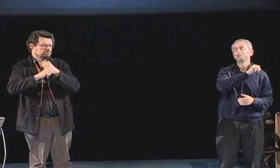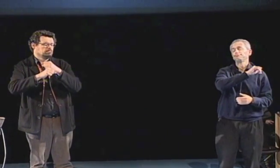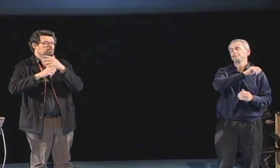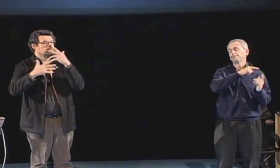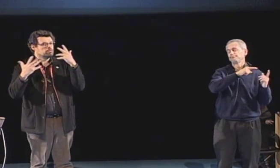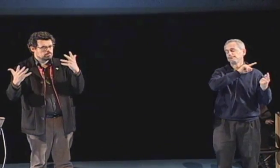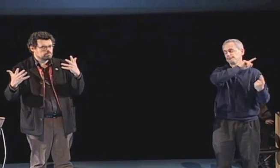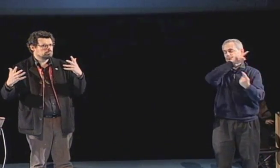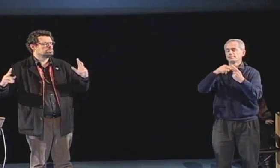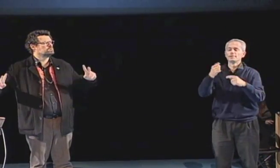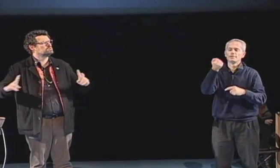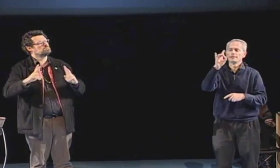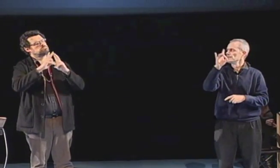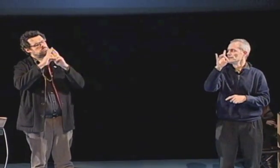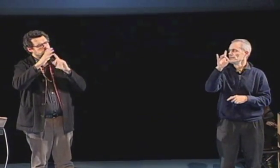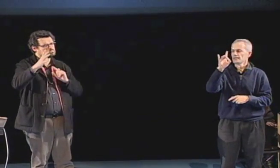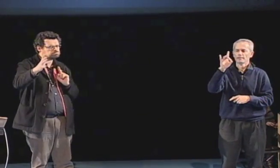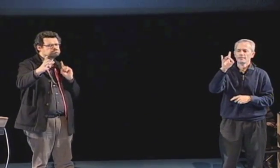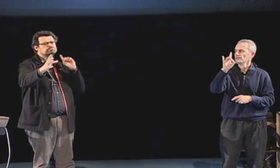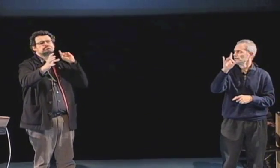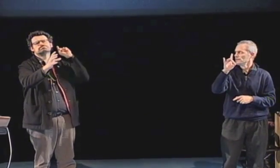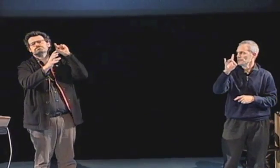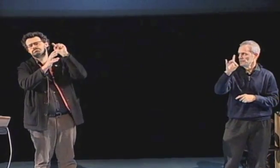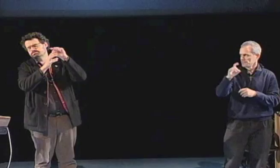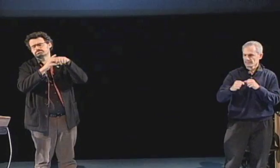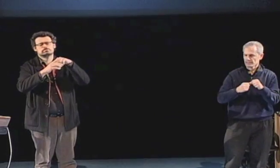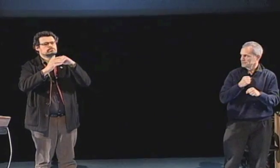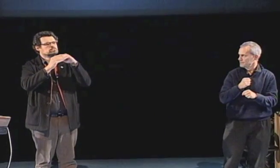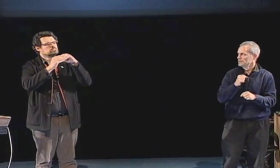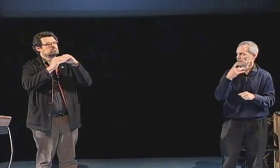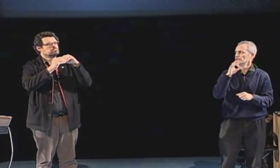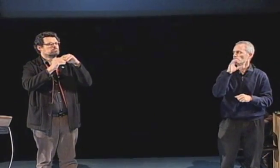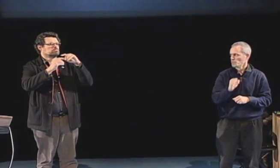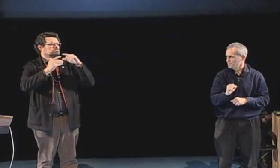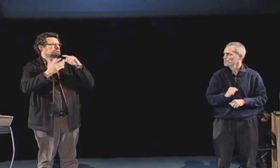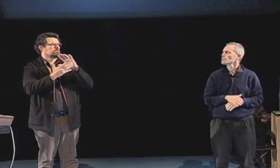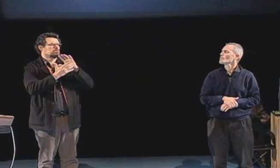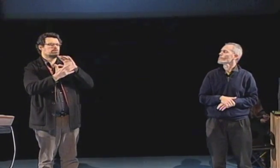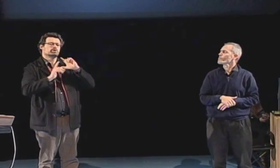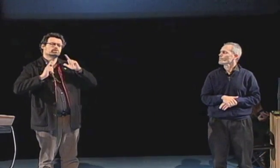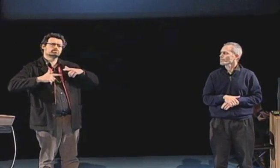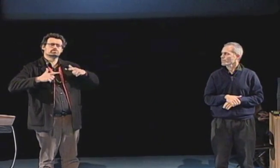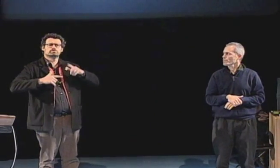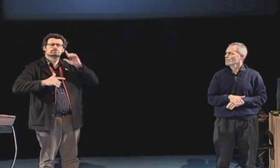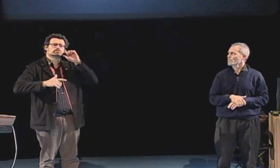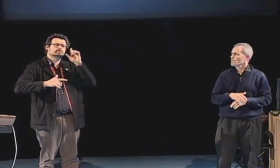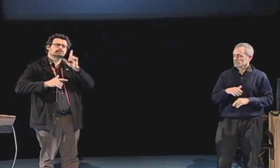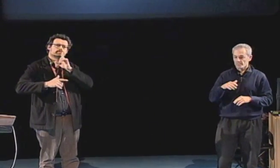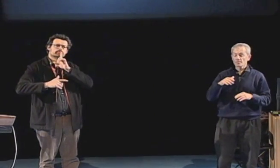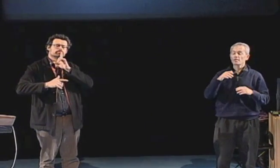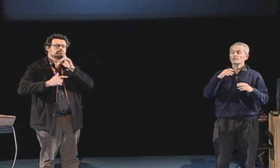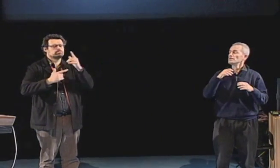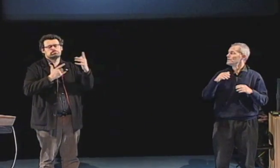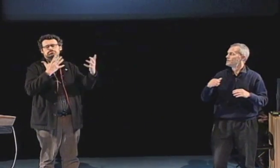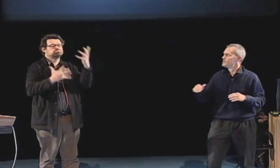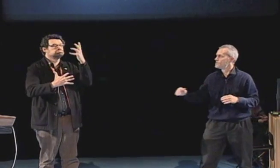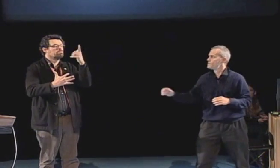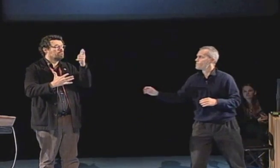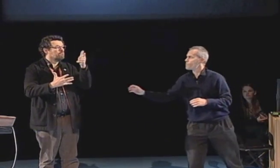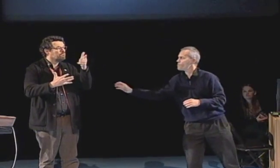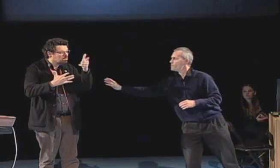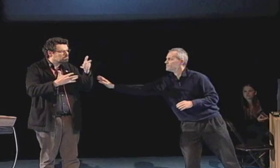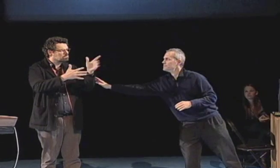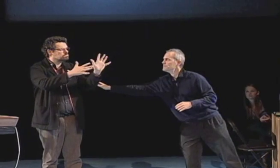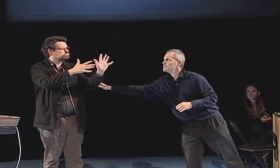deaf student. From the age of ten until the age of eighteen I was involved in that